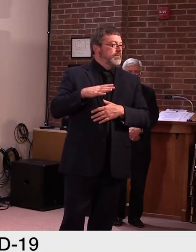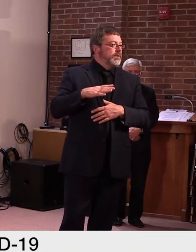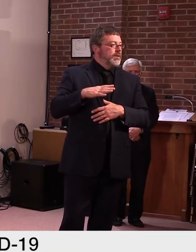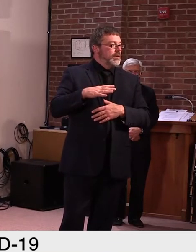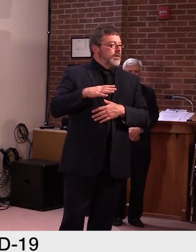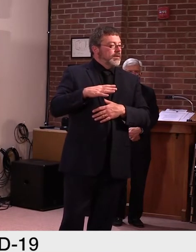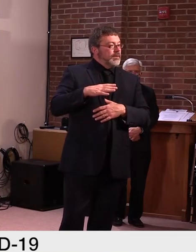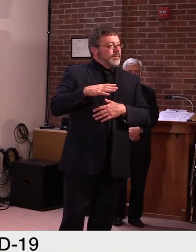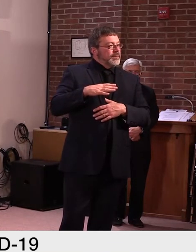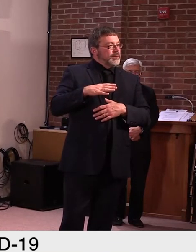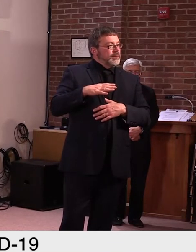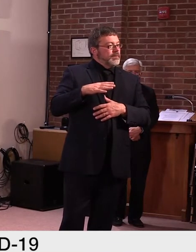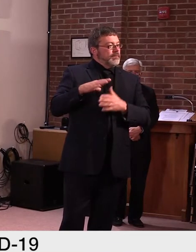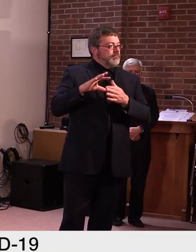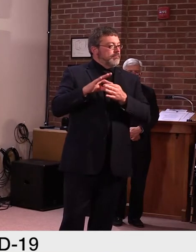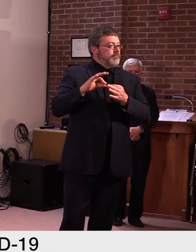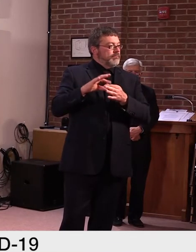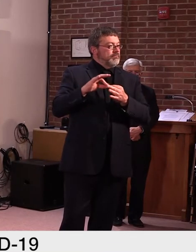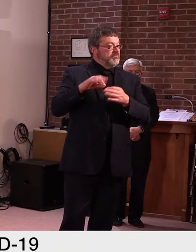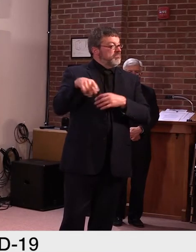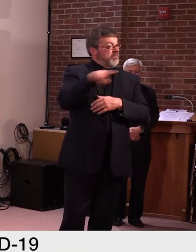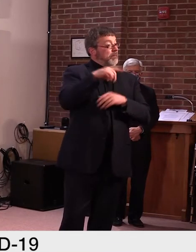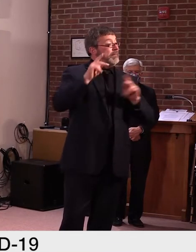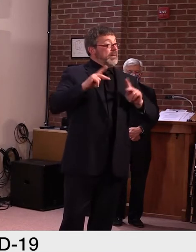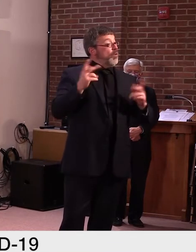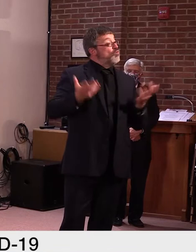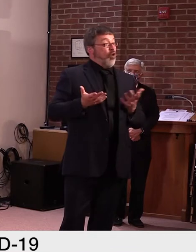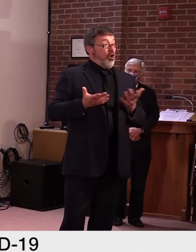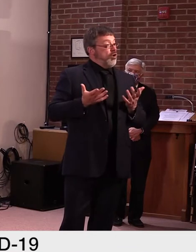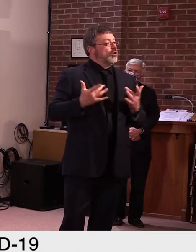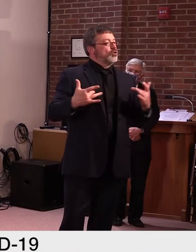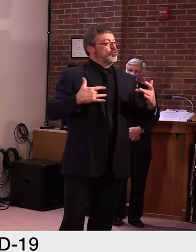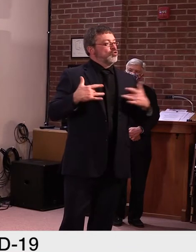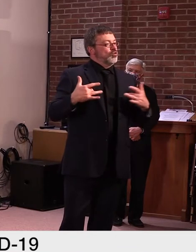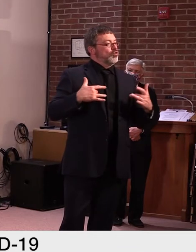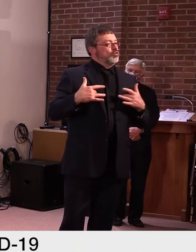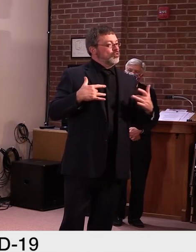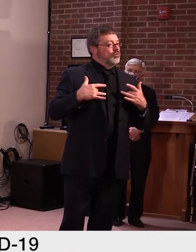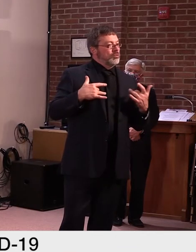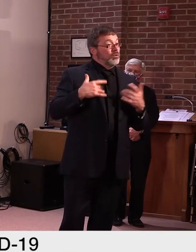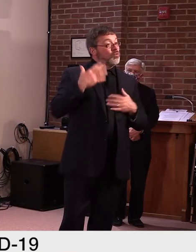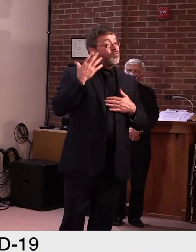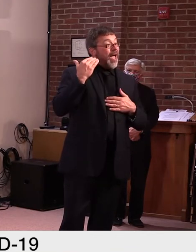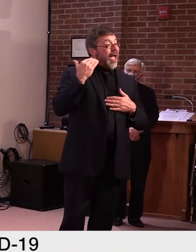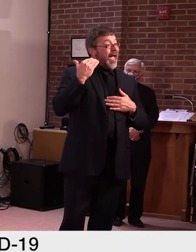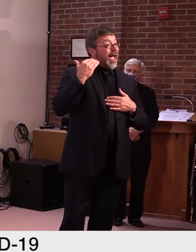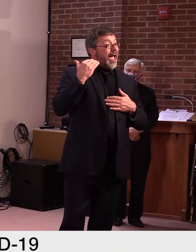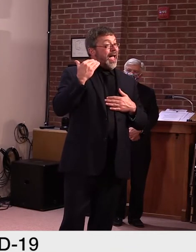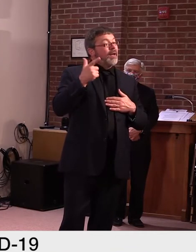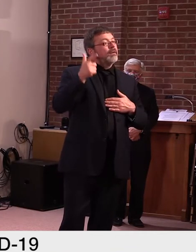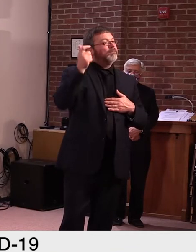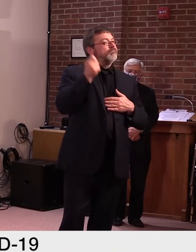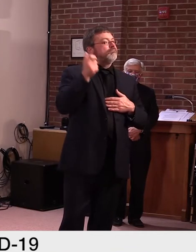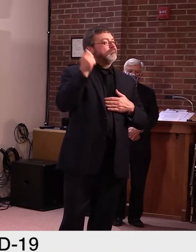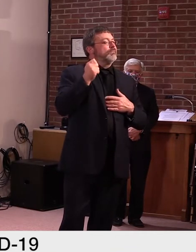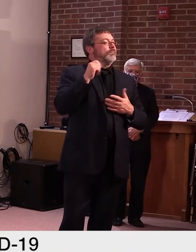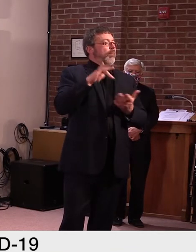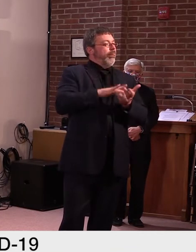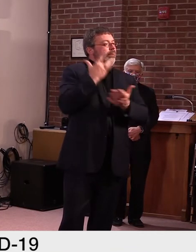having to take jobs that they don't want just to take a job and I'll leave it at that. Okay. Thank you.